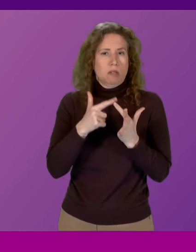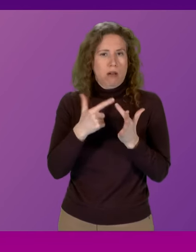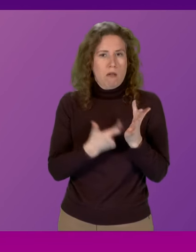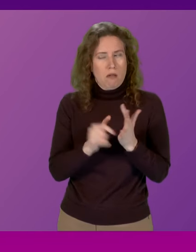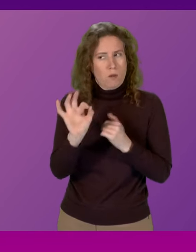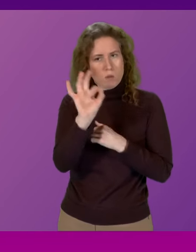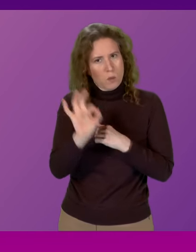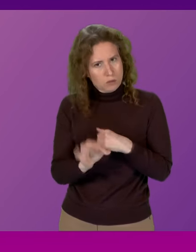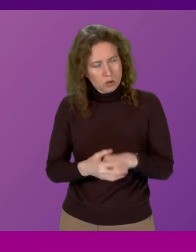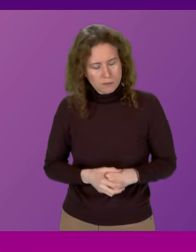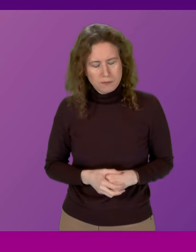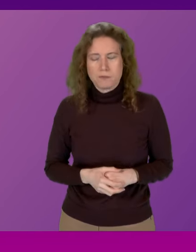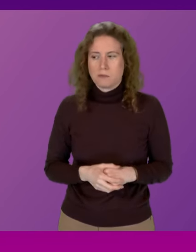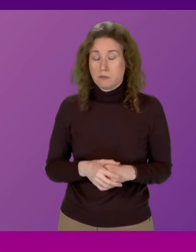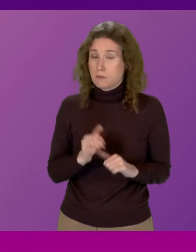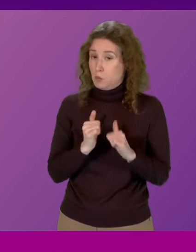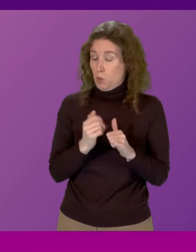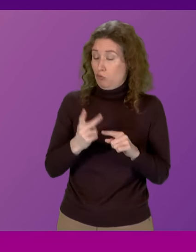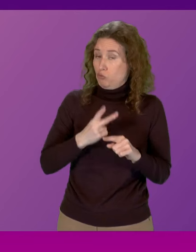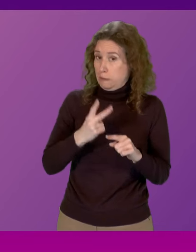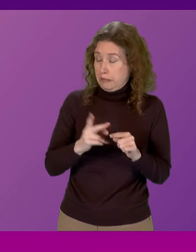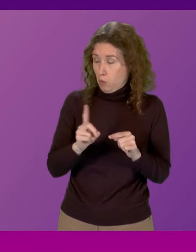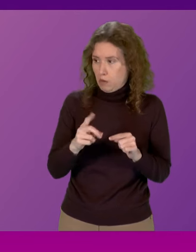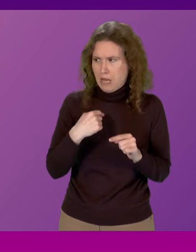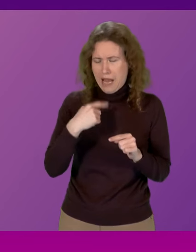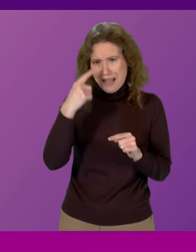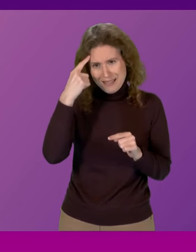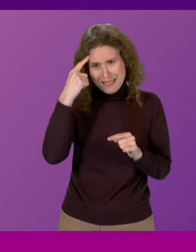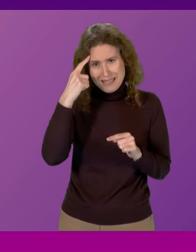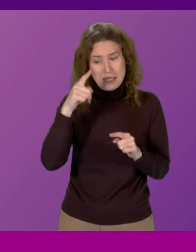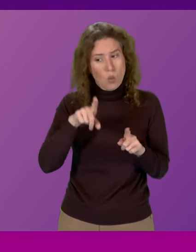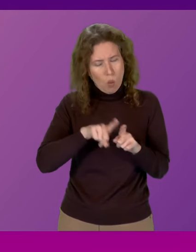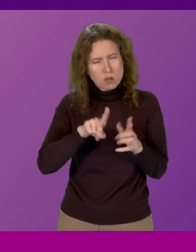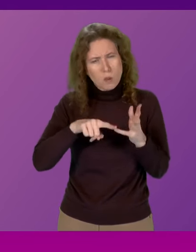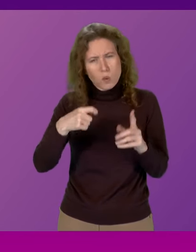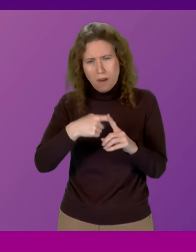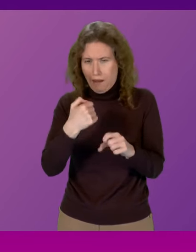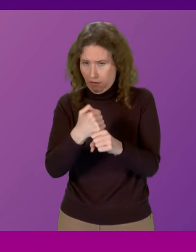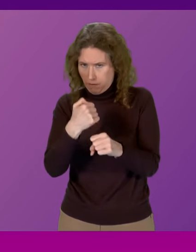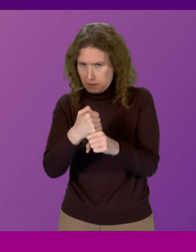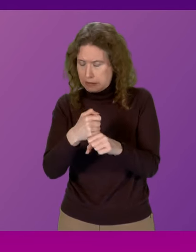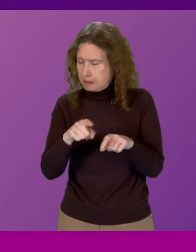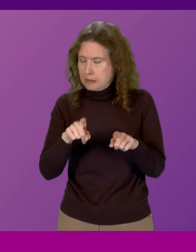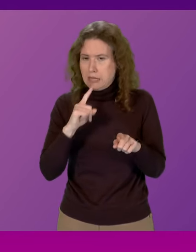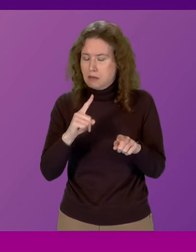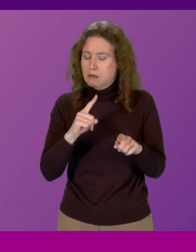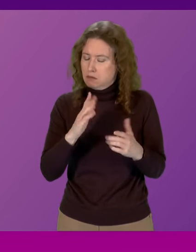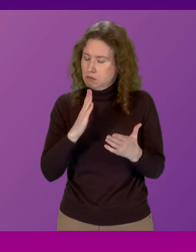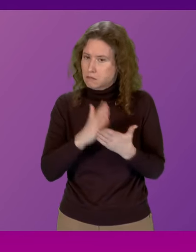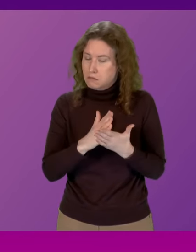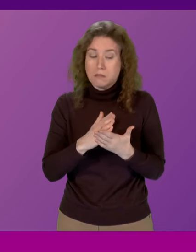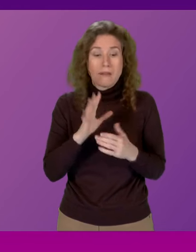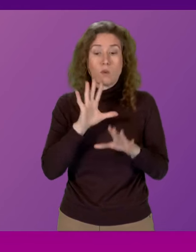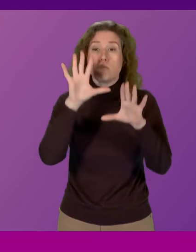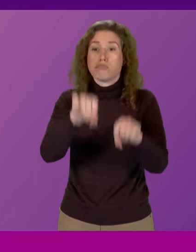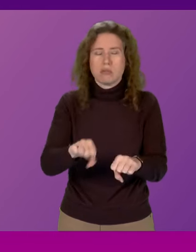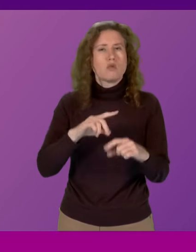question and it is worth reiterating here that I think it is also the position of the UK Government that settlements are indeed illegal